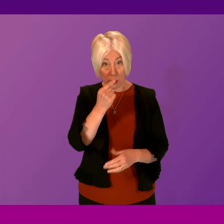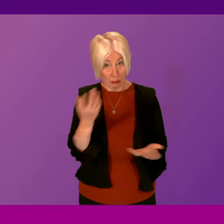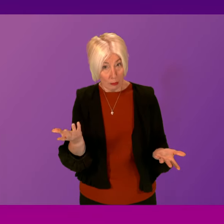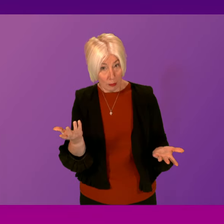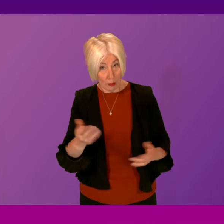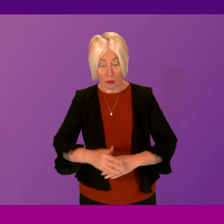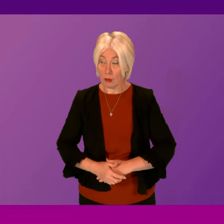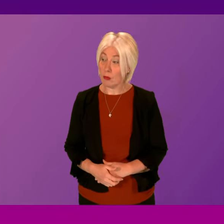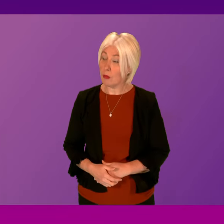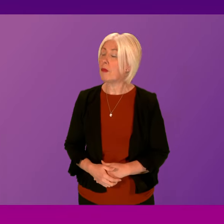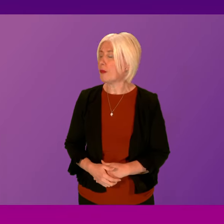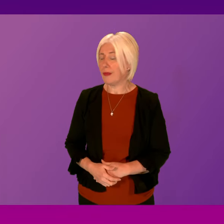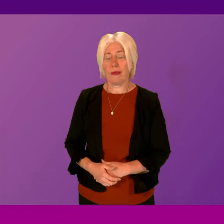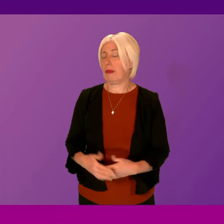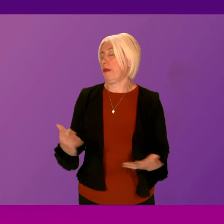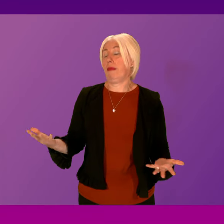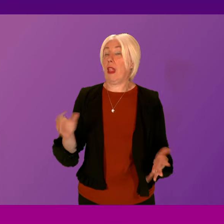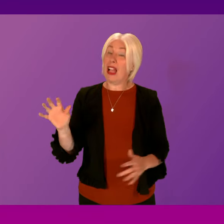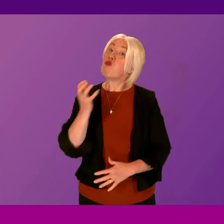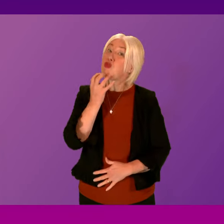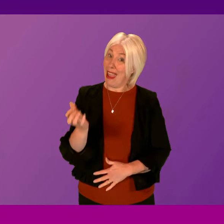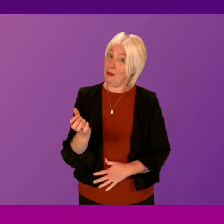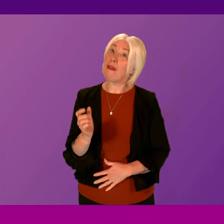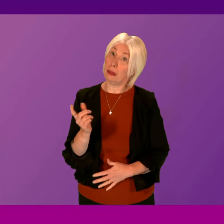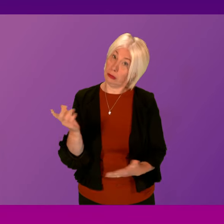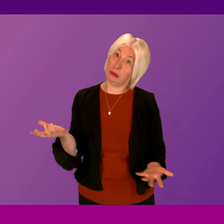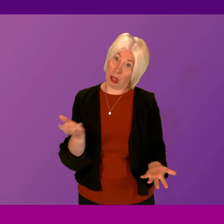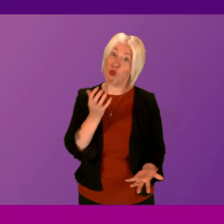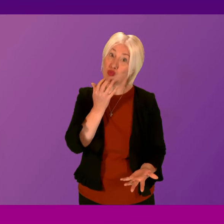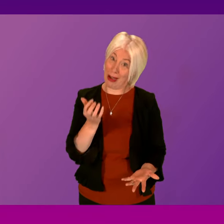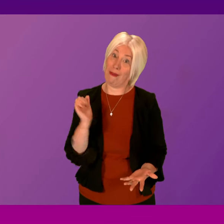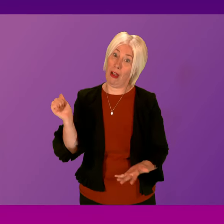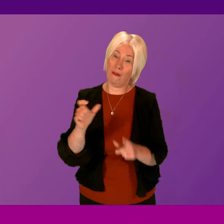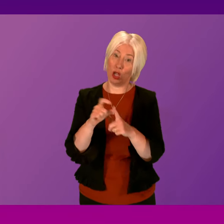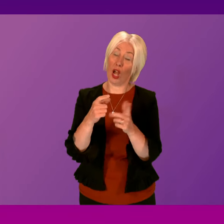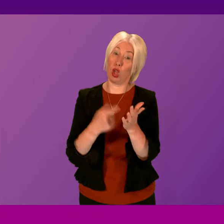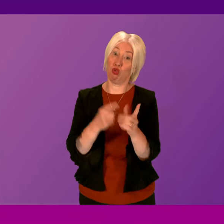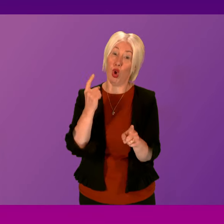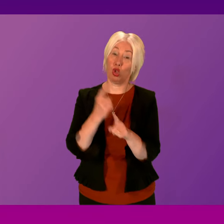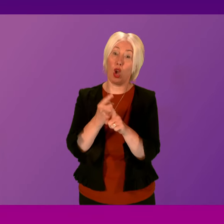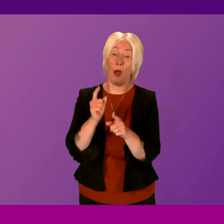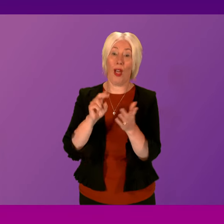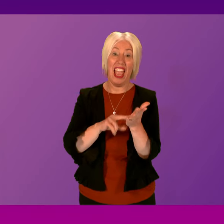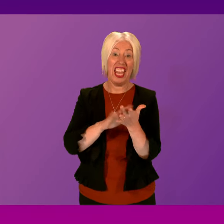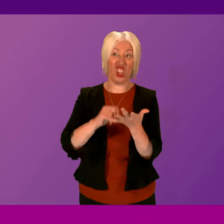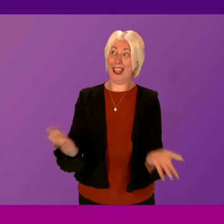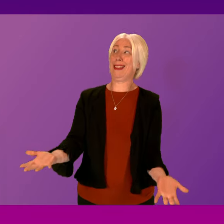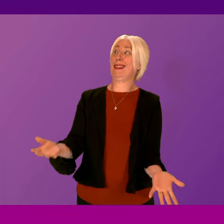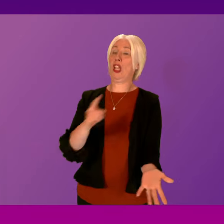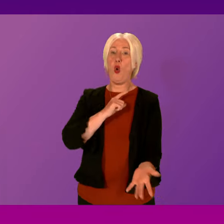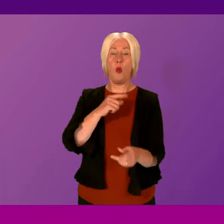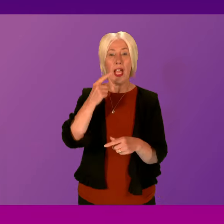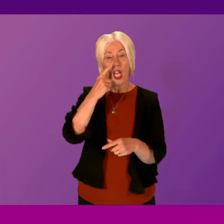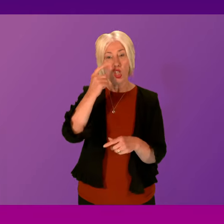The Presiding officer is awfully brave, and that is one word for it, for Douglas Ross to talk about the NHS in the week that there's junior